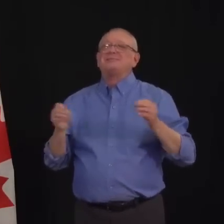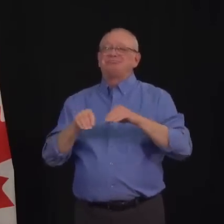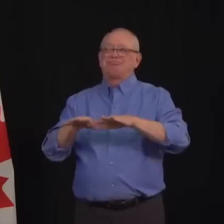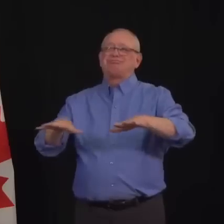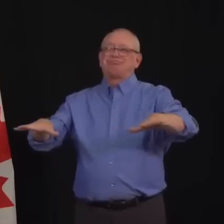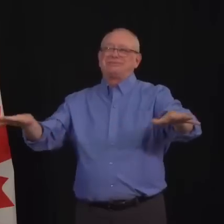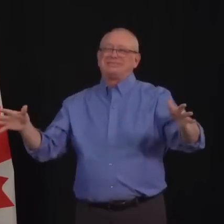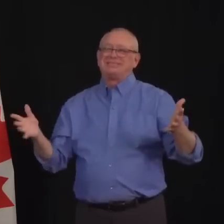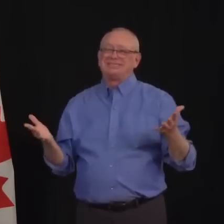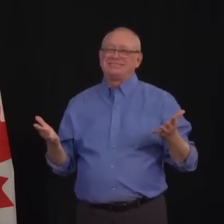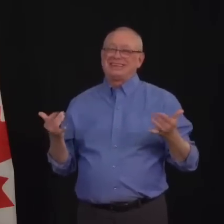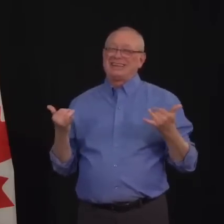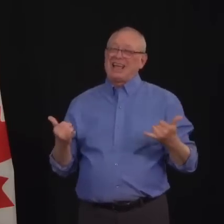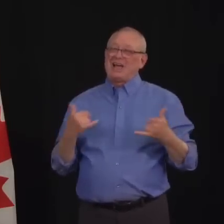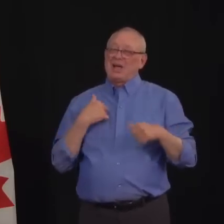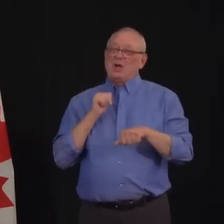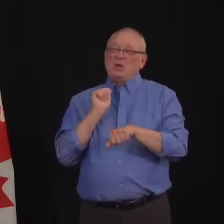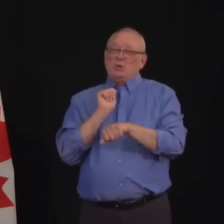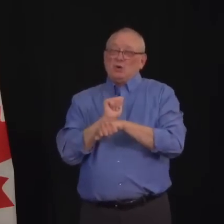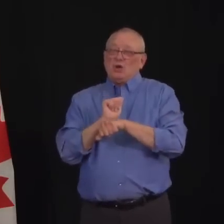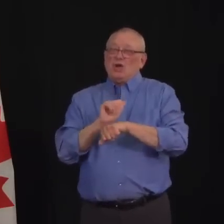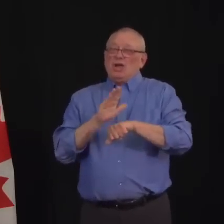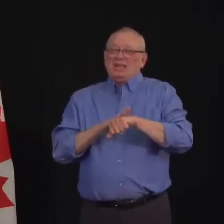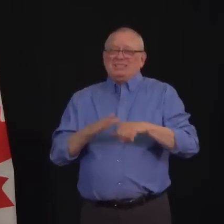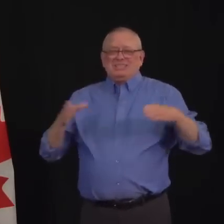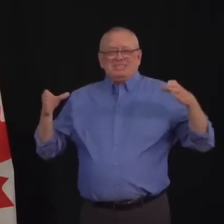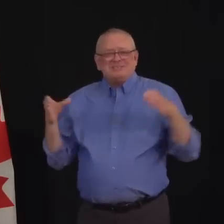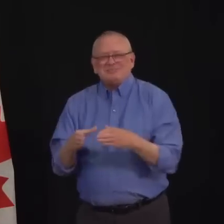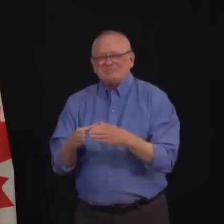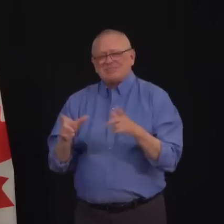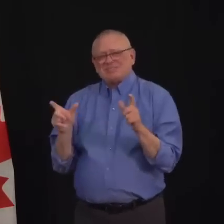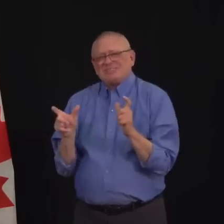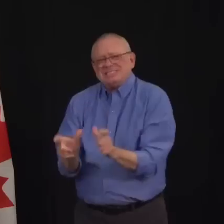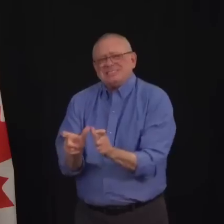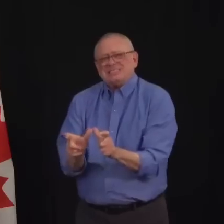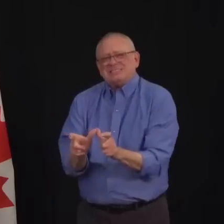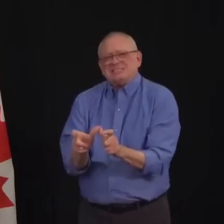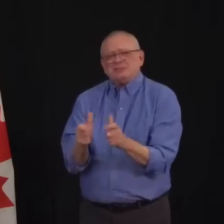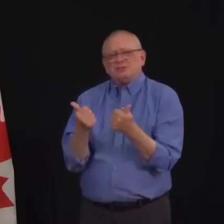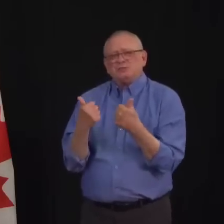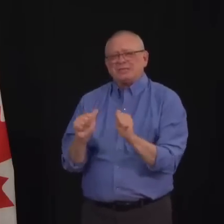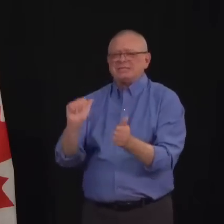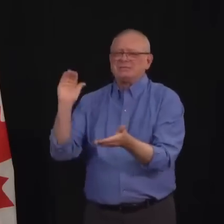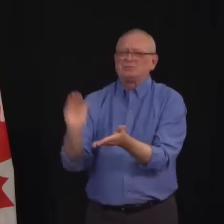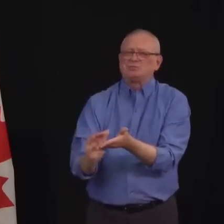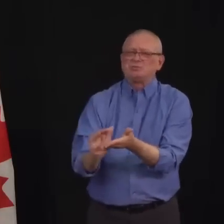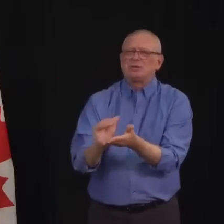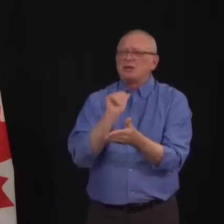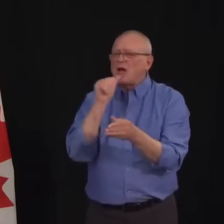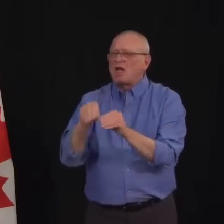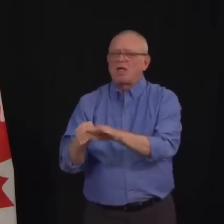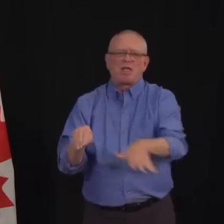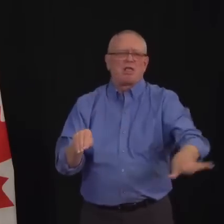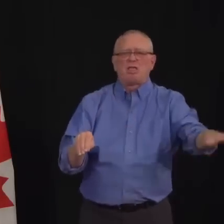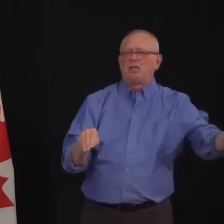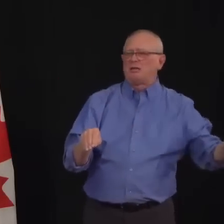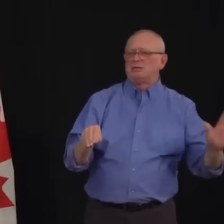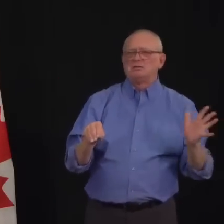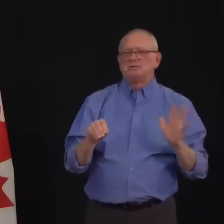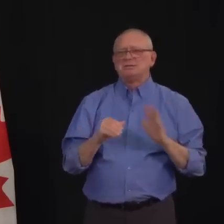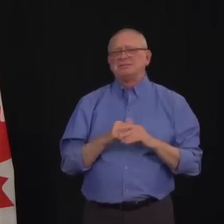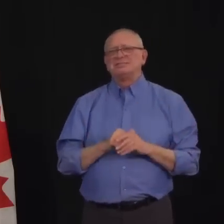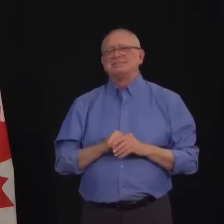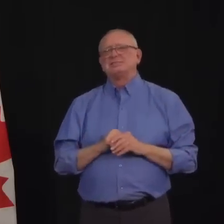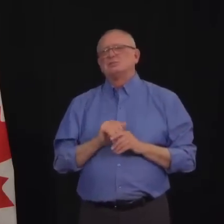that spread with a variety of groups. I want to again emphasize that it is so critical that if someone